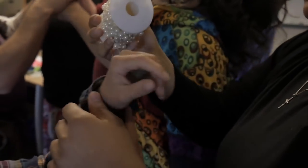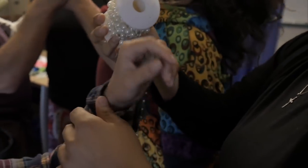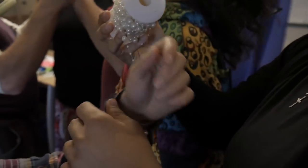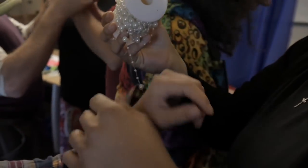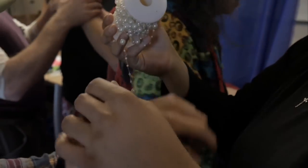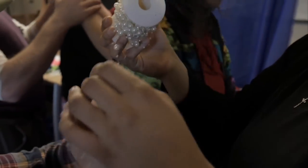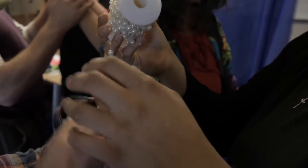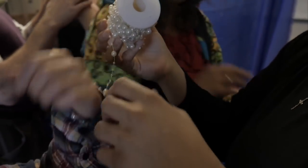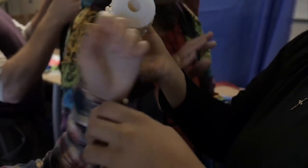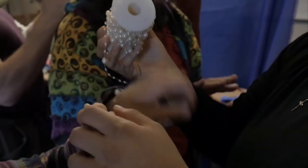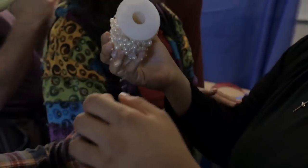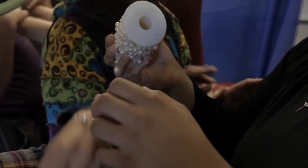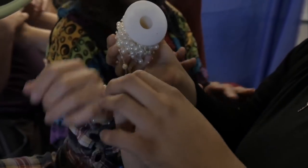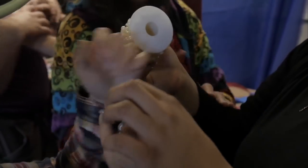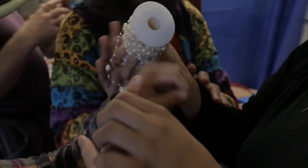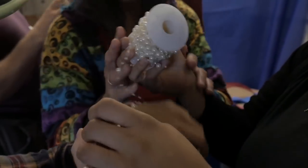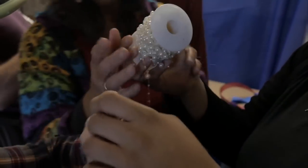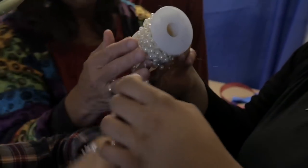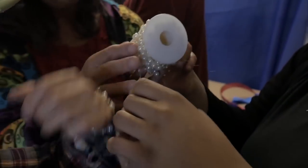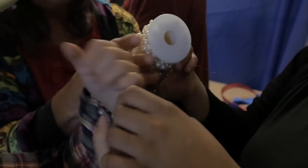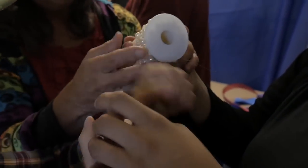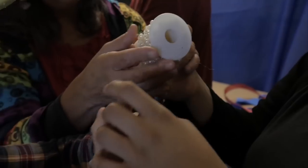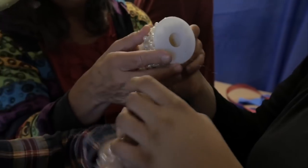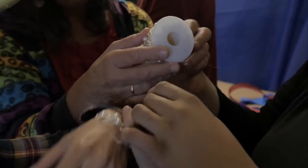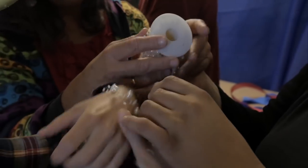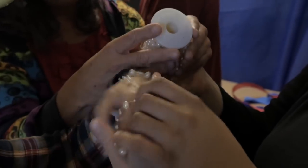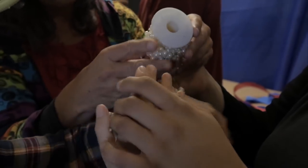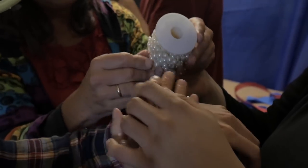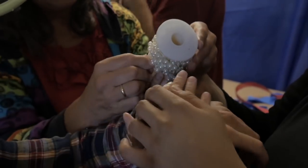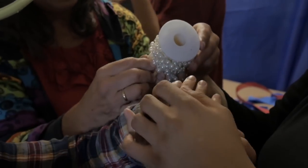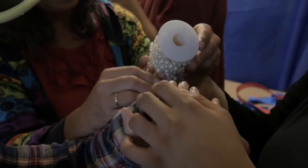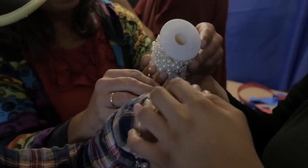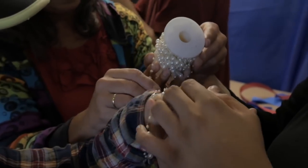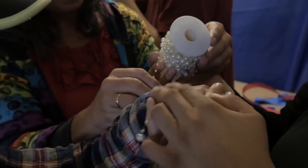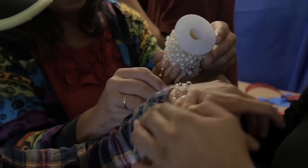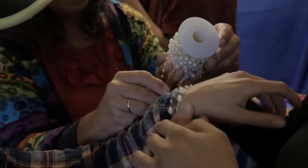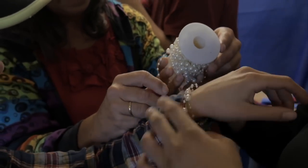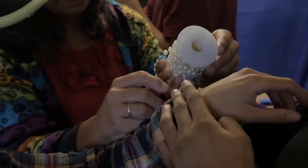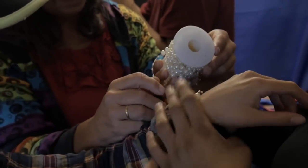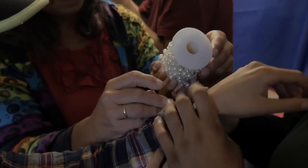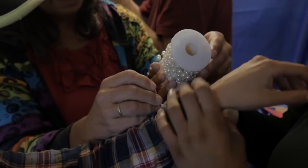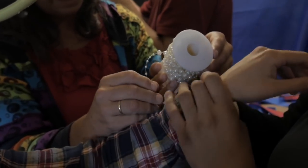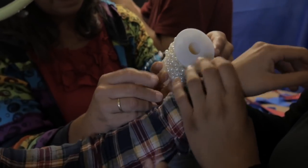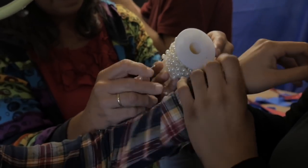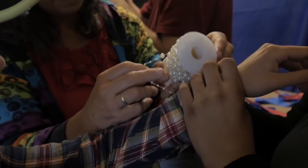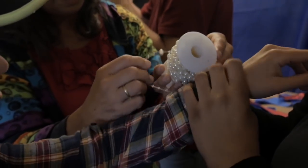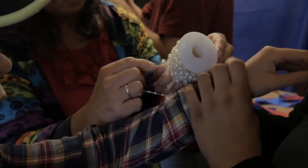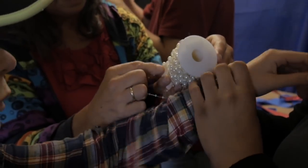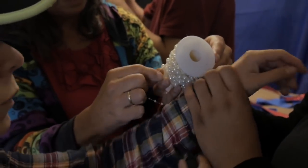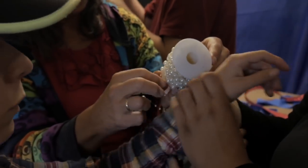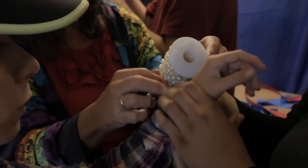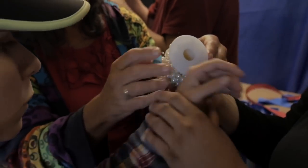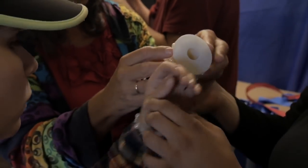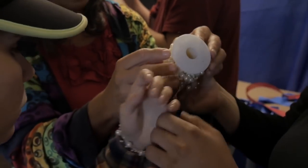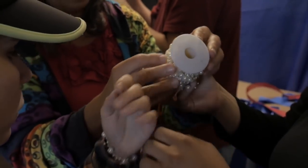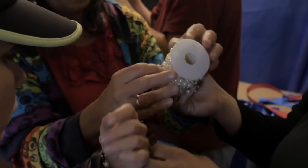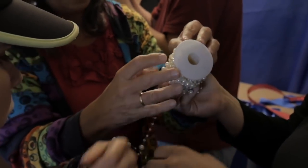The group also experimented with different ways to set up tactile cues identifying characters as belonging to the Capulet